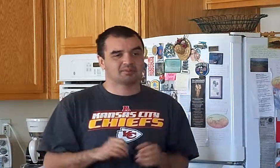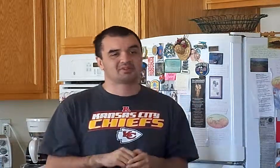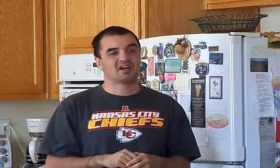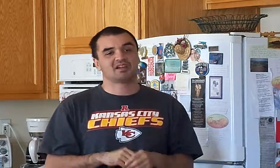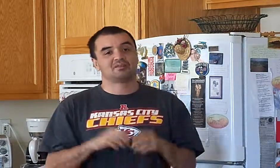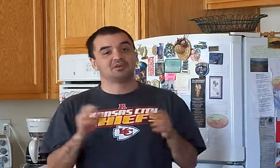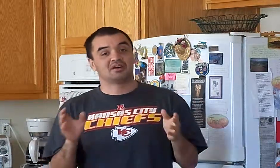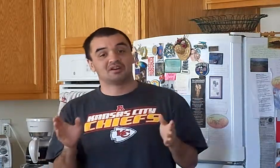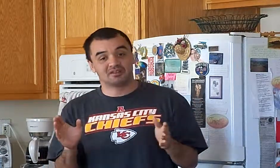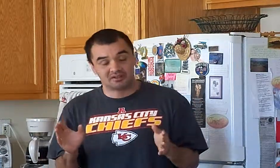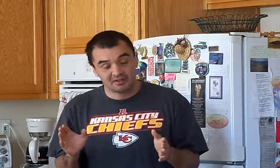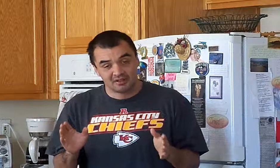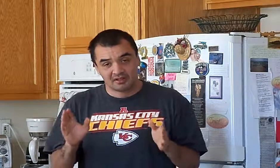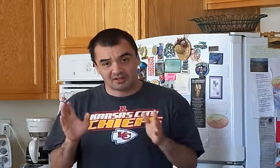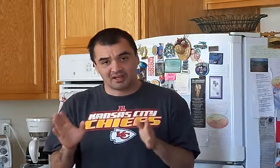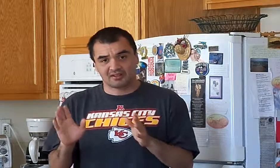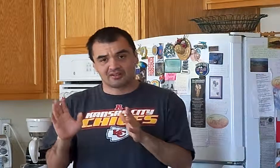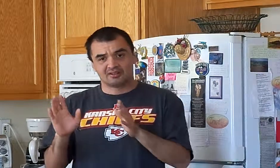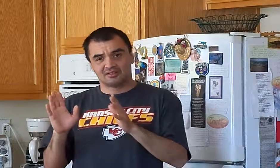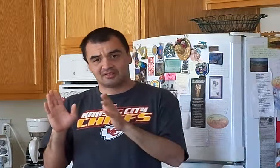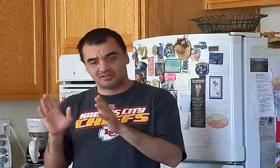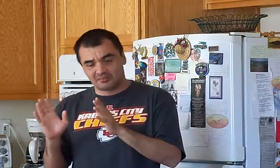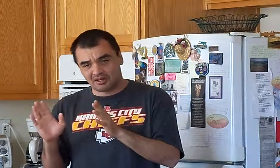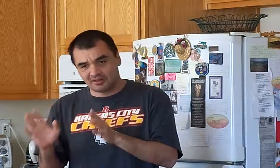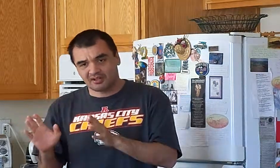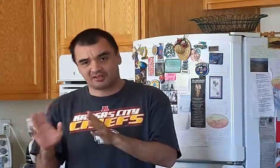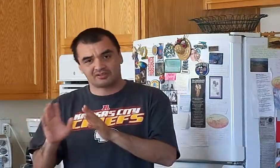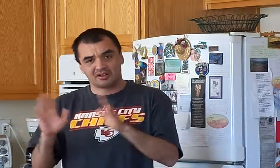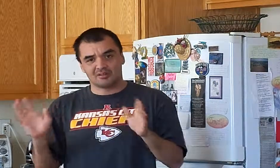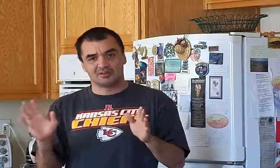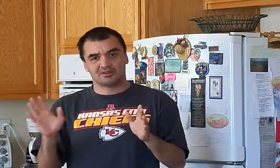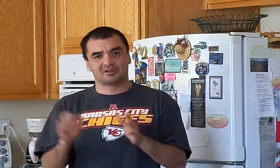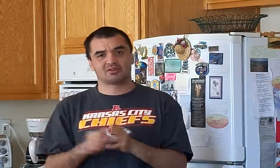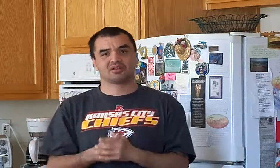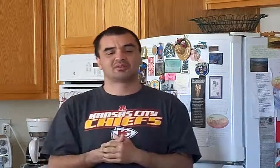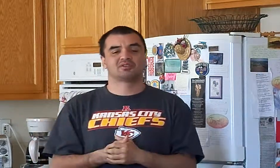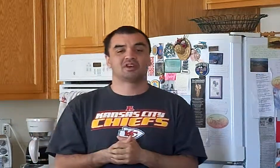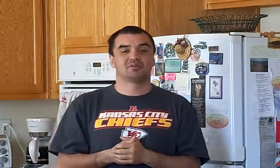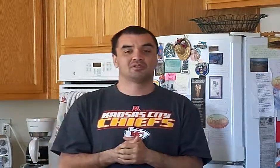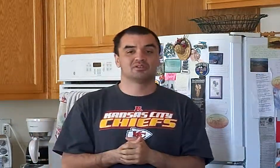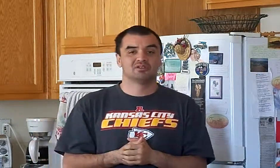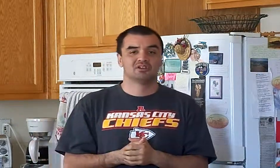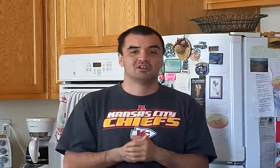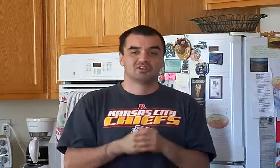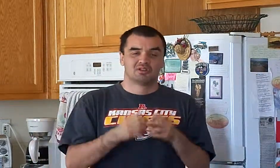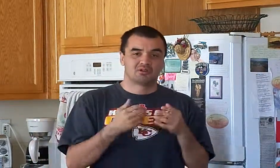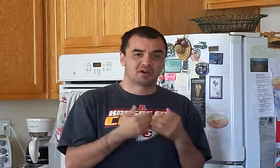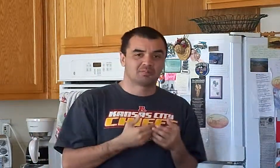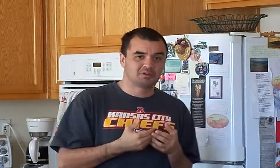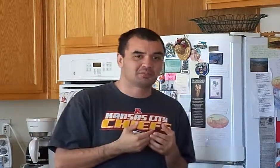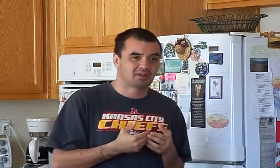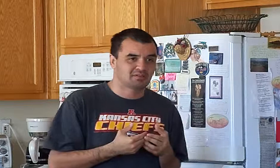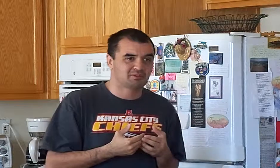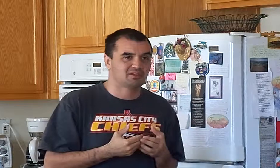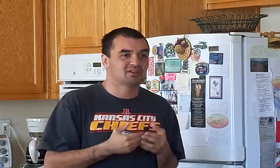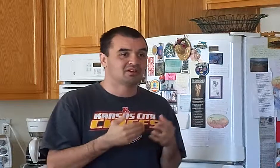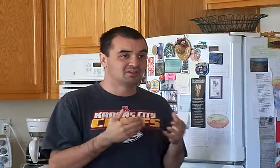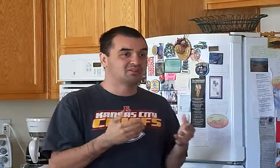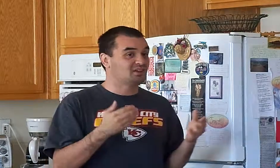with Sally, but unlike some that don't like what's happened to her, there are people like me that understand